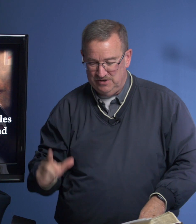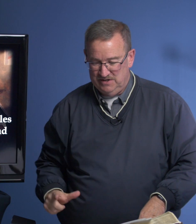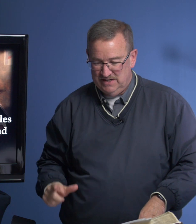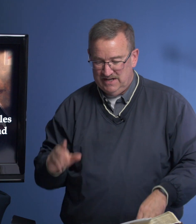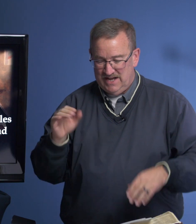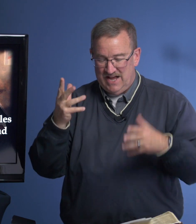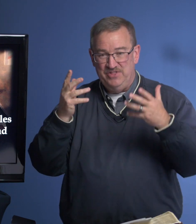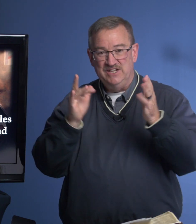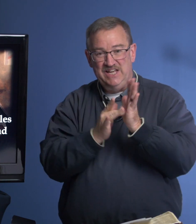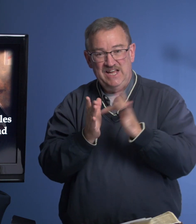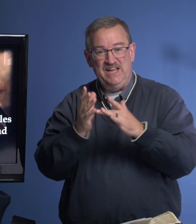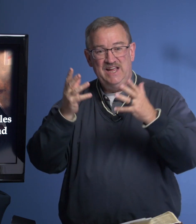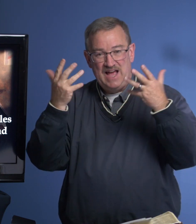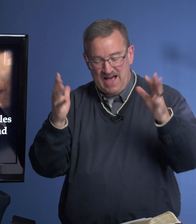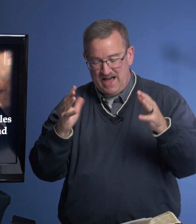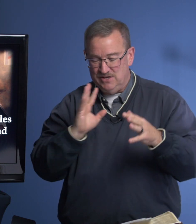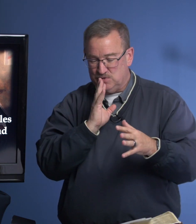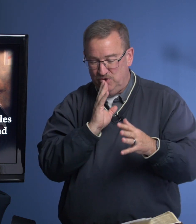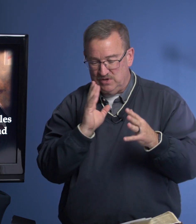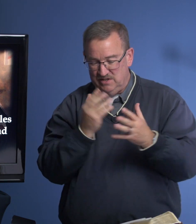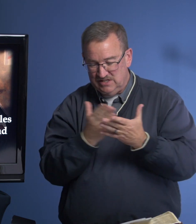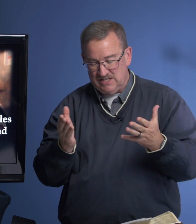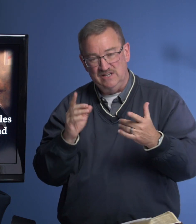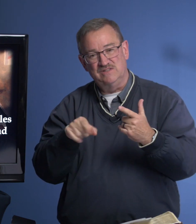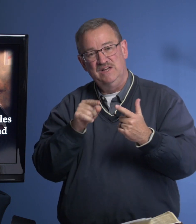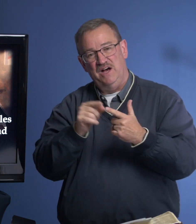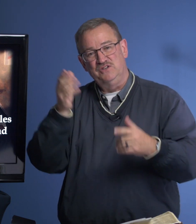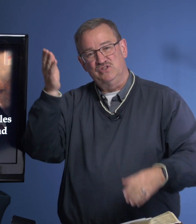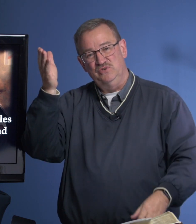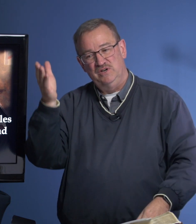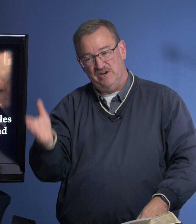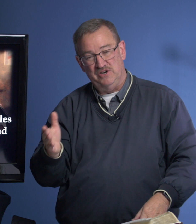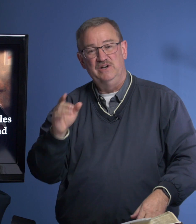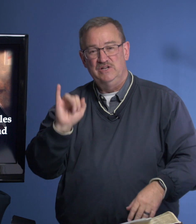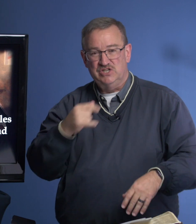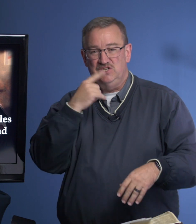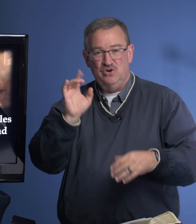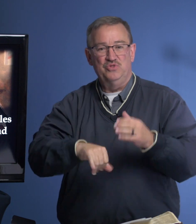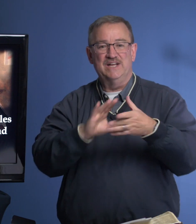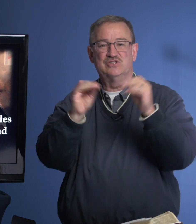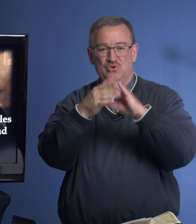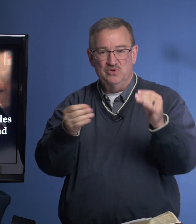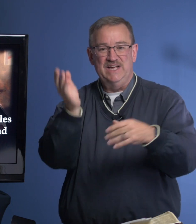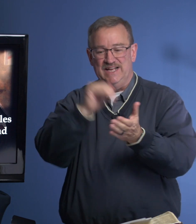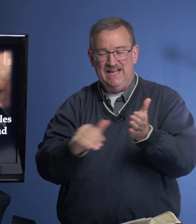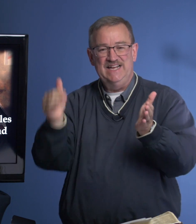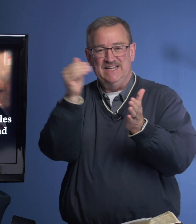and that he had spoken these things unto her. She told that story again and